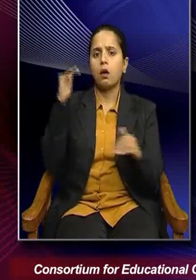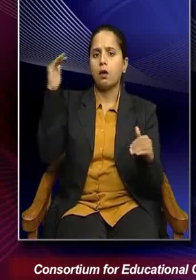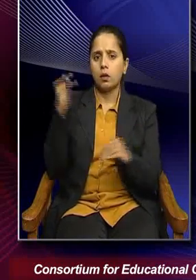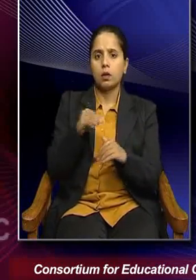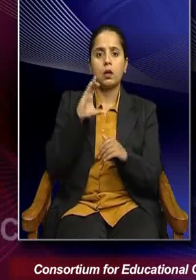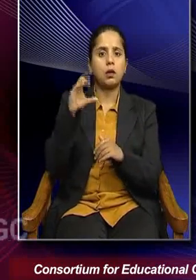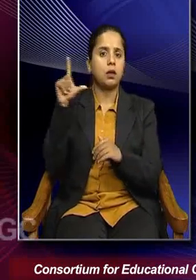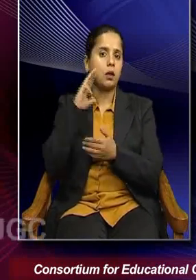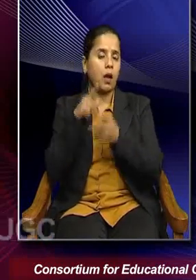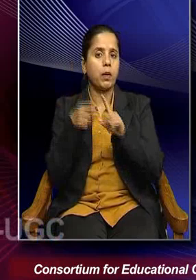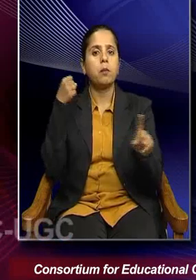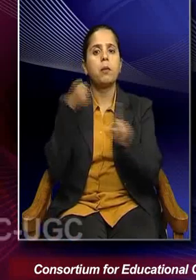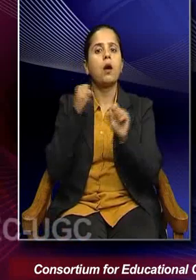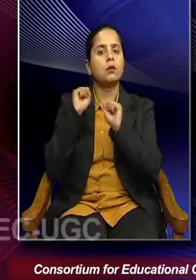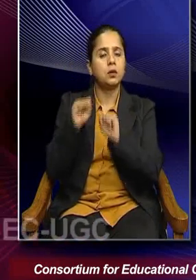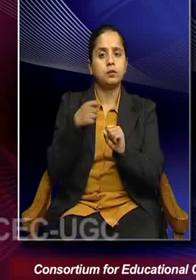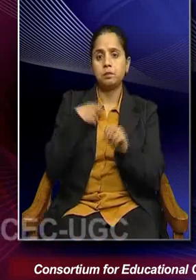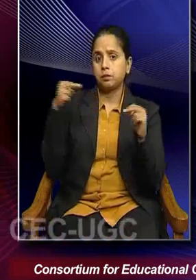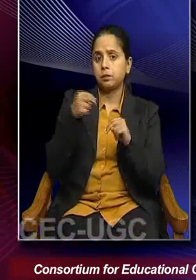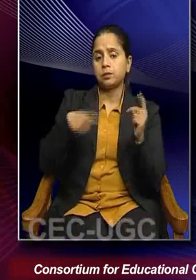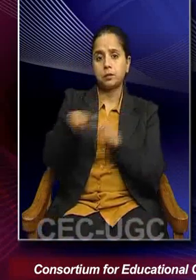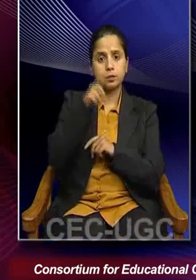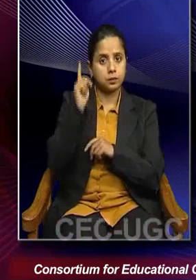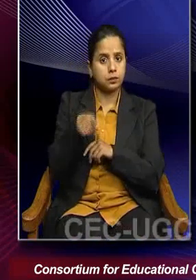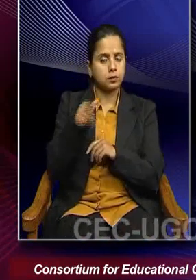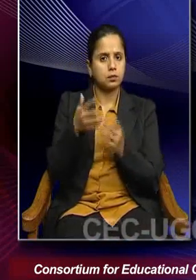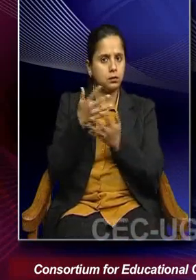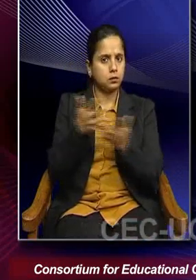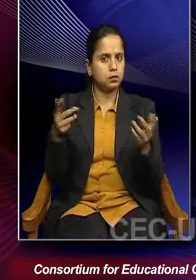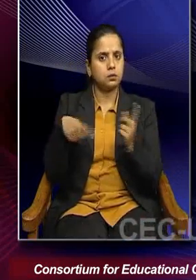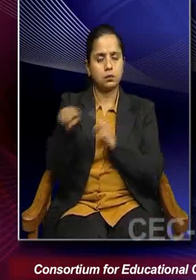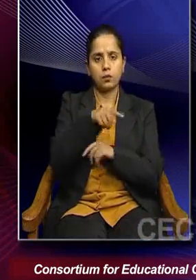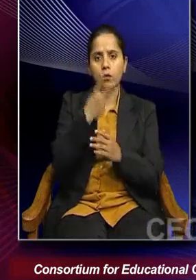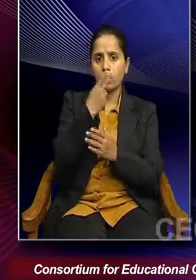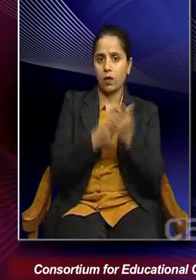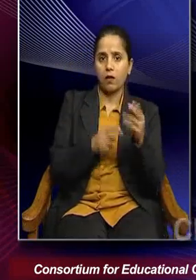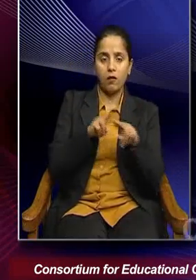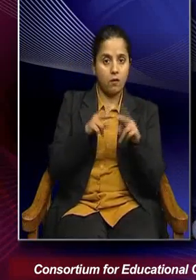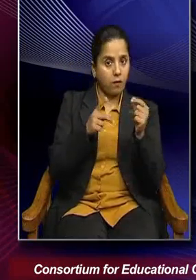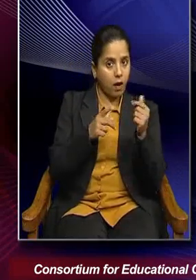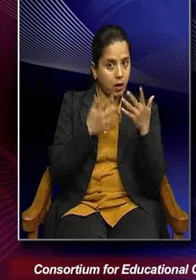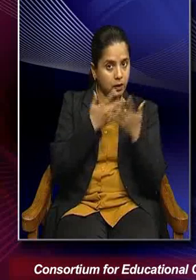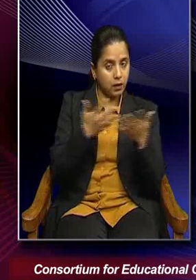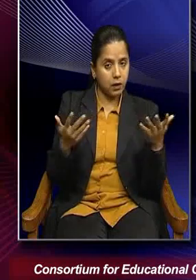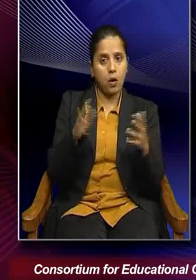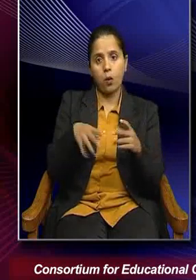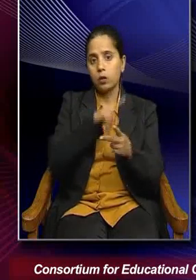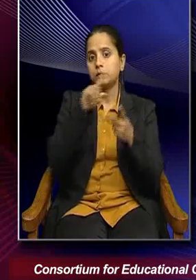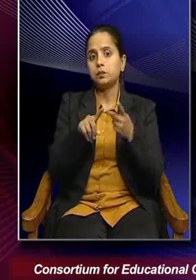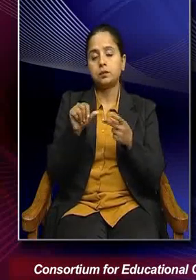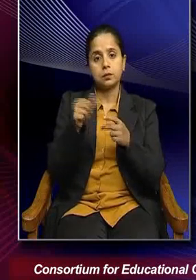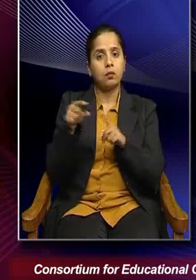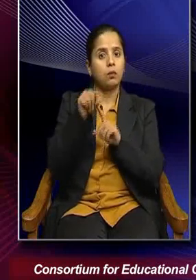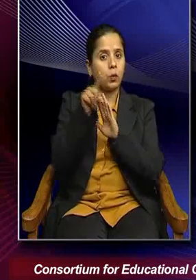climate change impacts. So, there needs to have instruments in place, both financial instruments and also, you know,